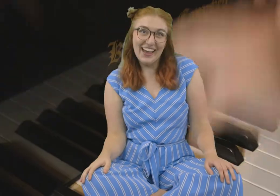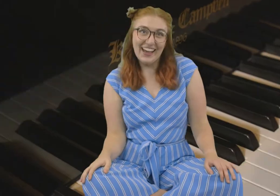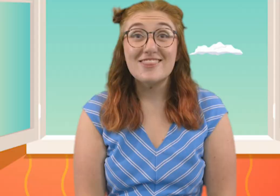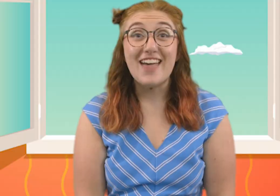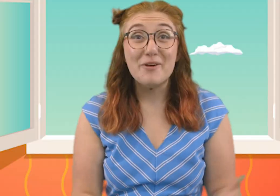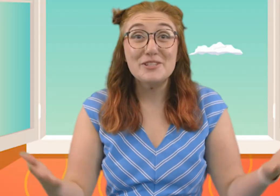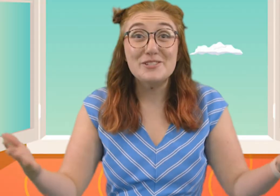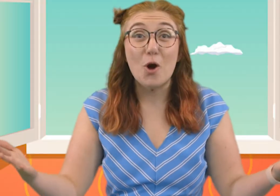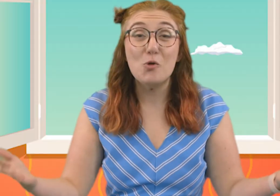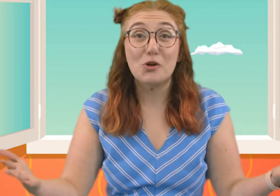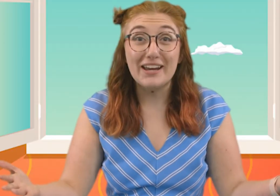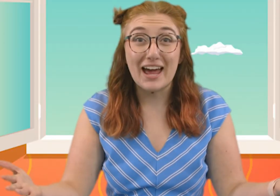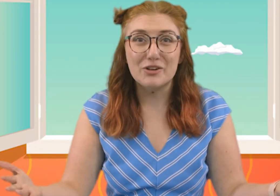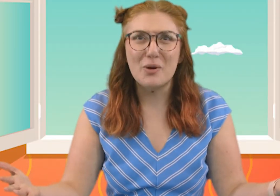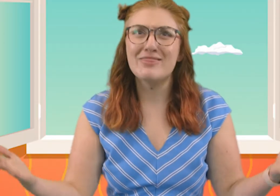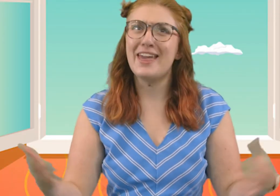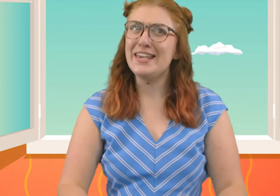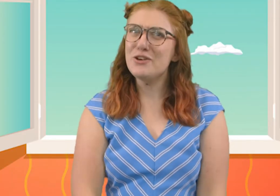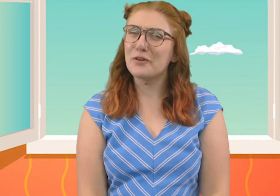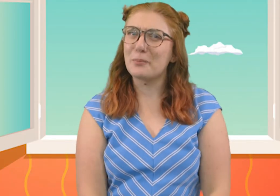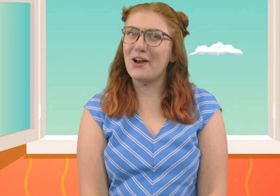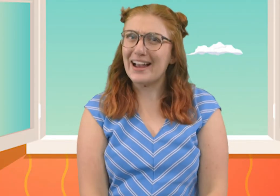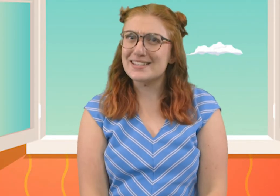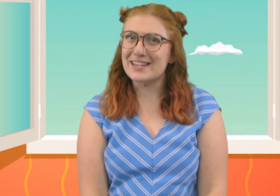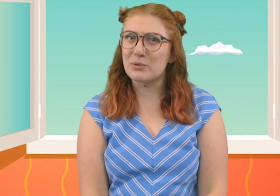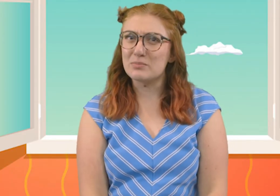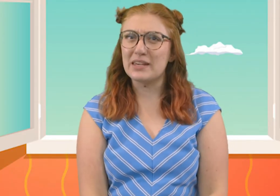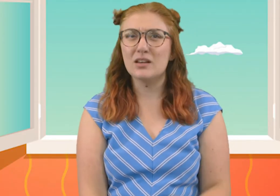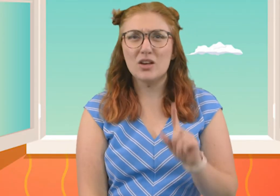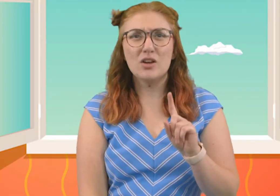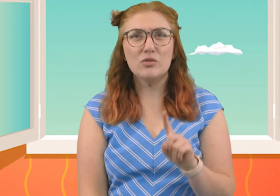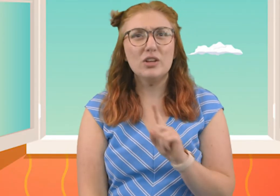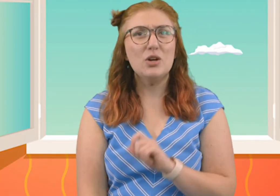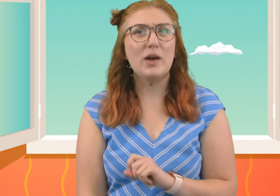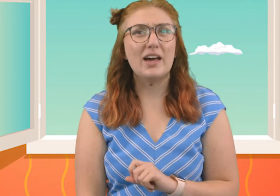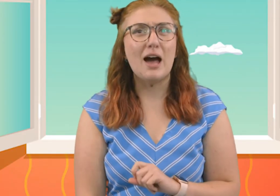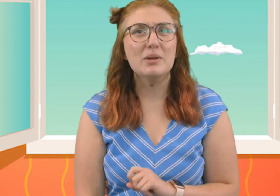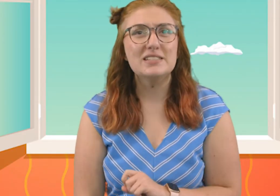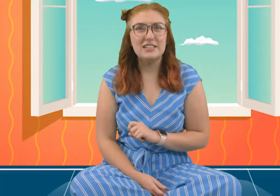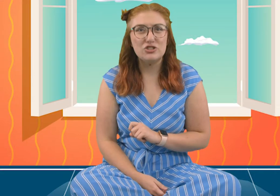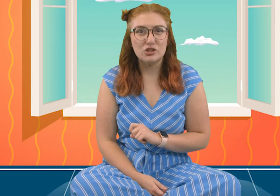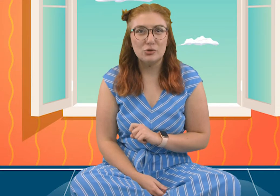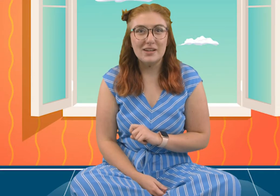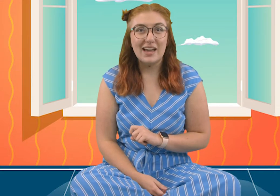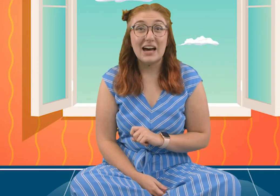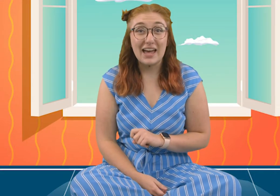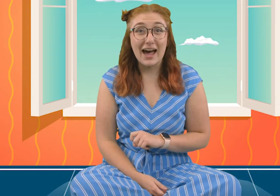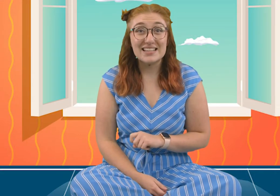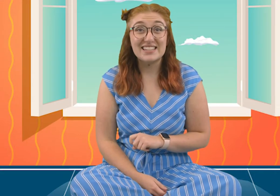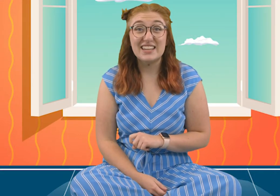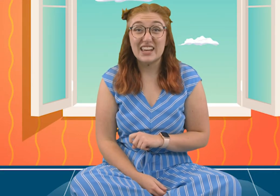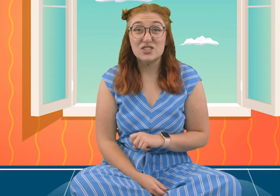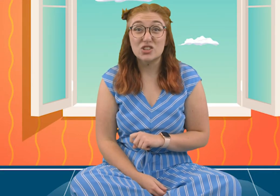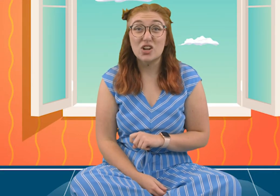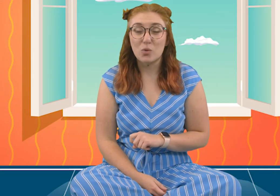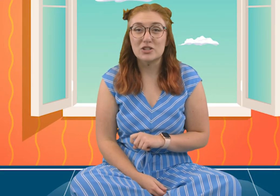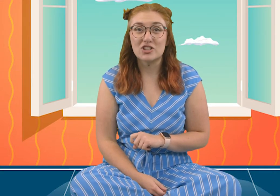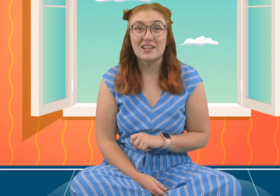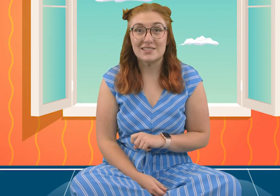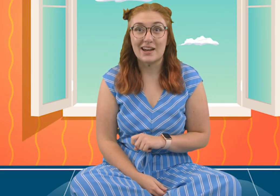That was so great, everyone. Thank you for practicing with me. Really quick, I'm going to teach you how to ask and answer a question in sign